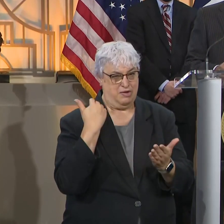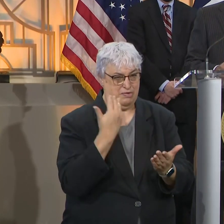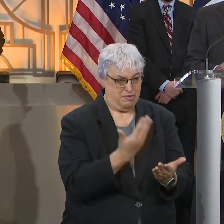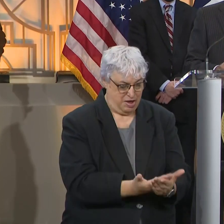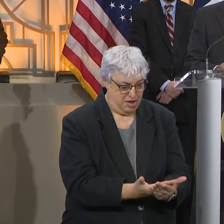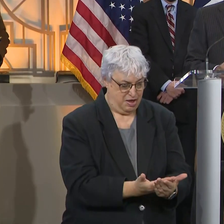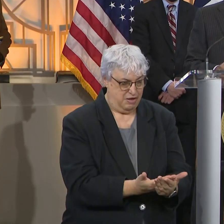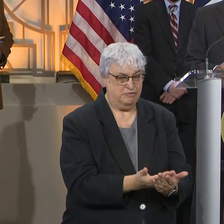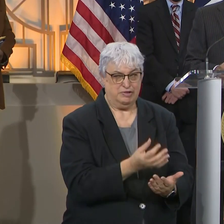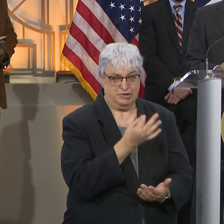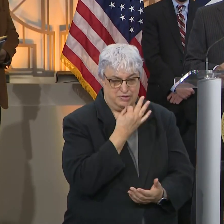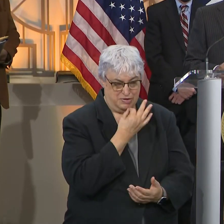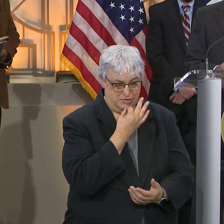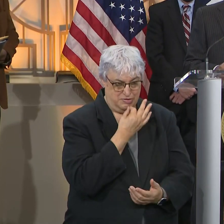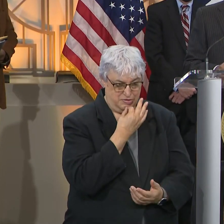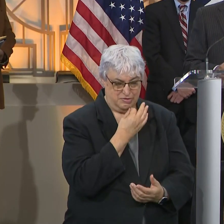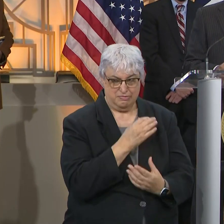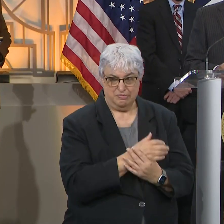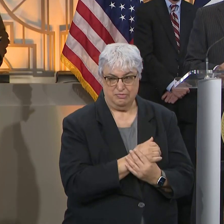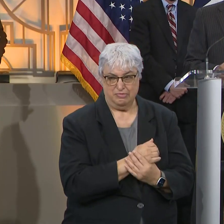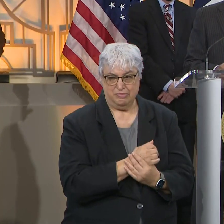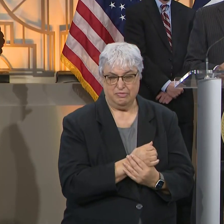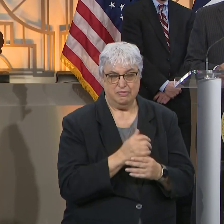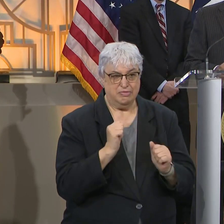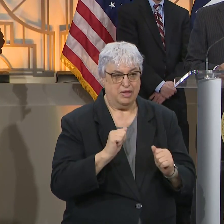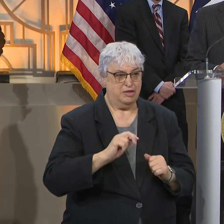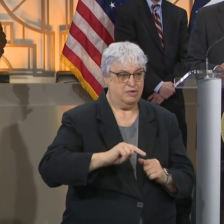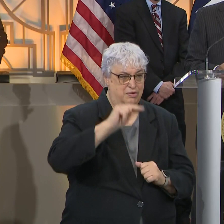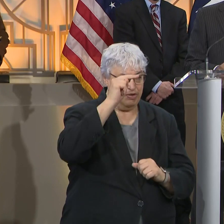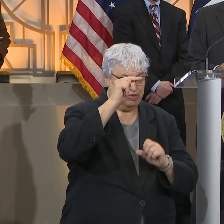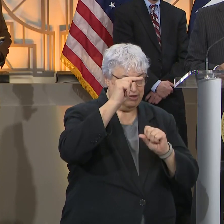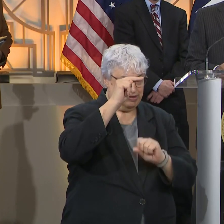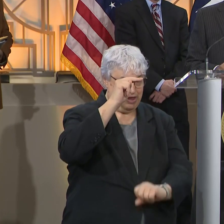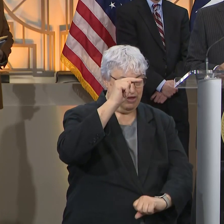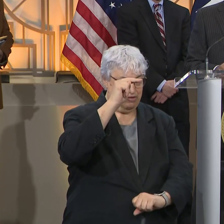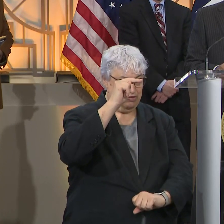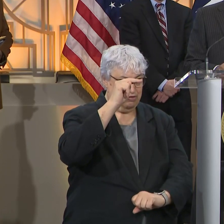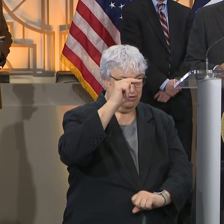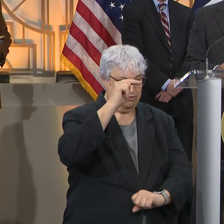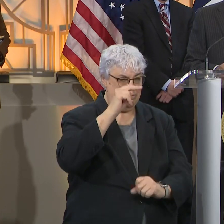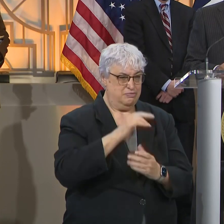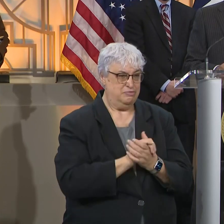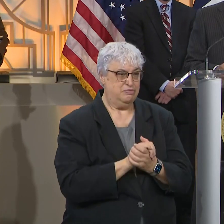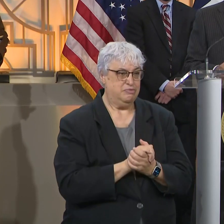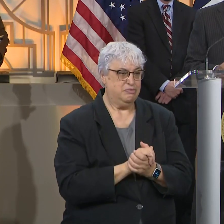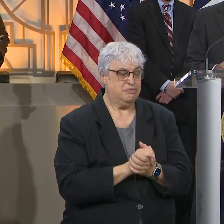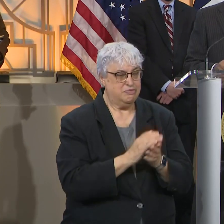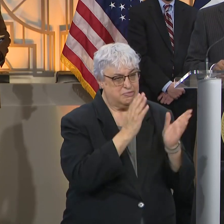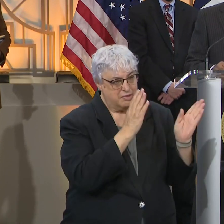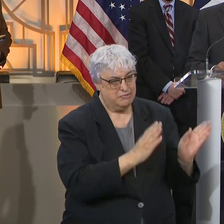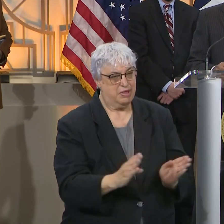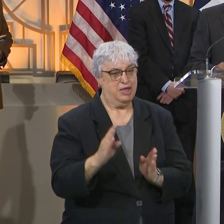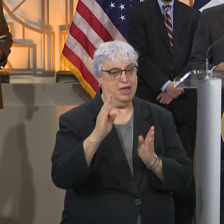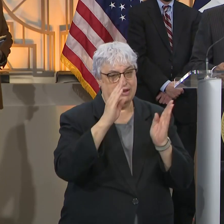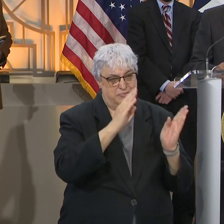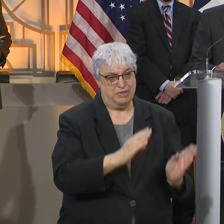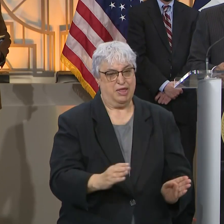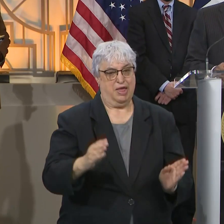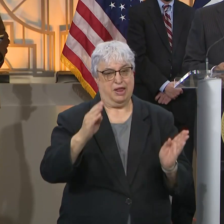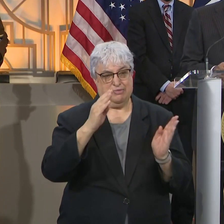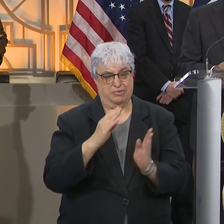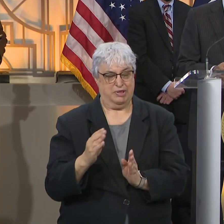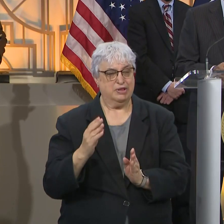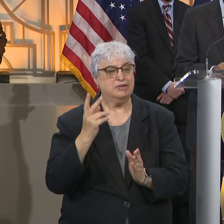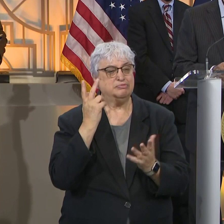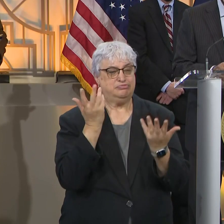case then there can be a north and a south site. We'll plan accordingly and then we will see